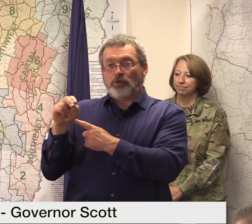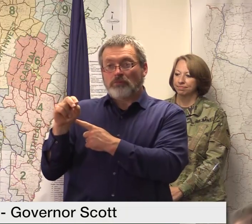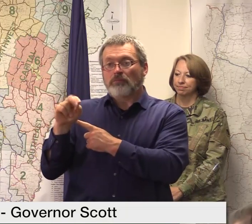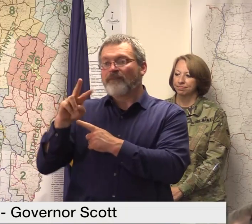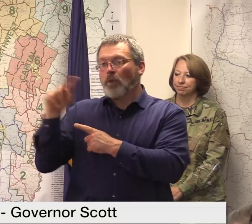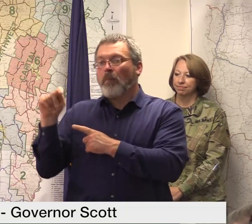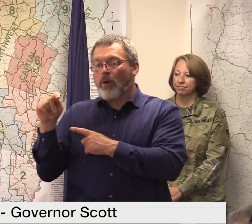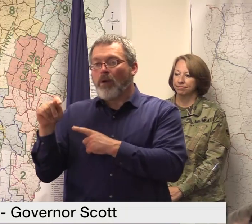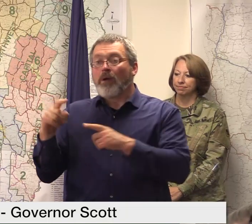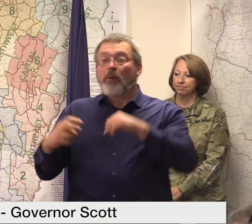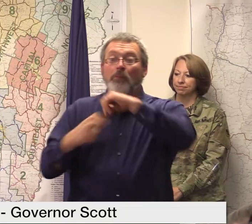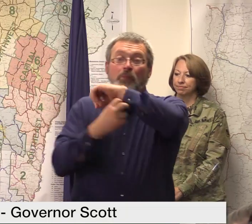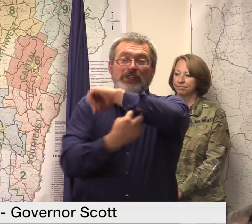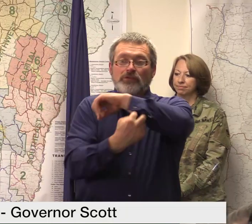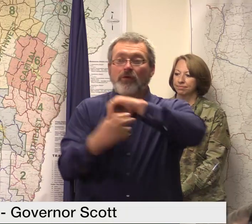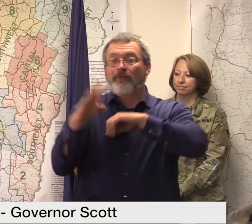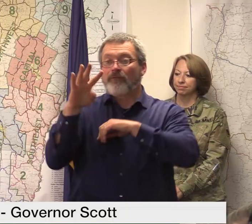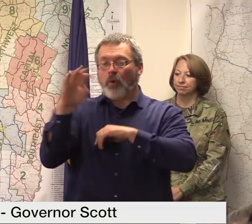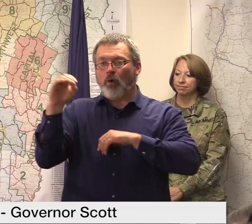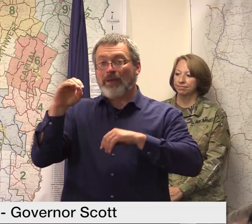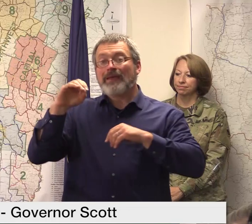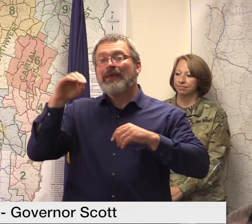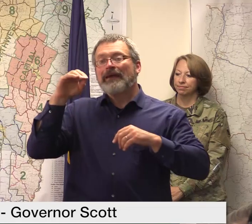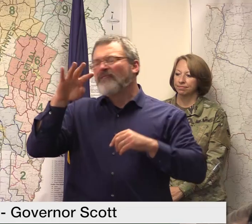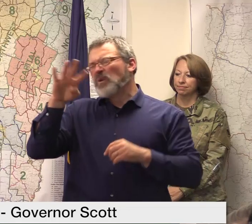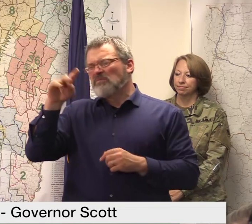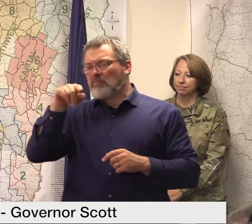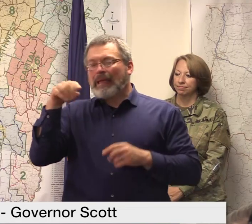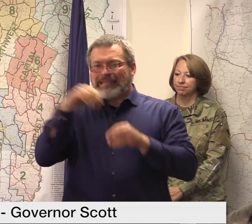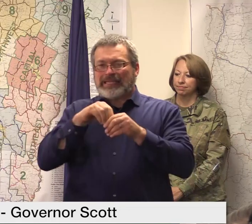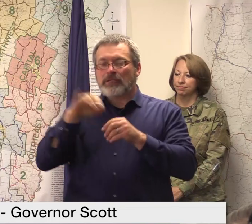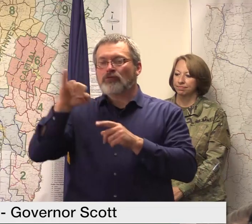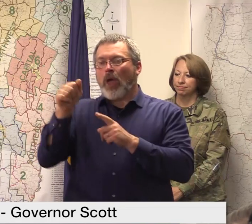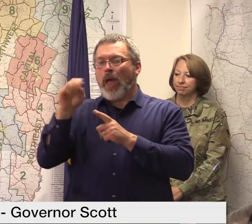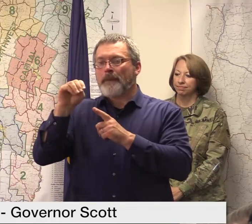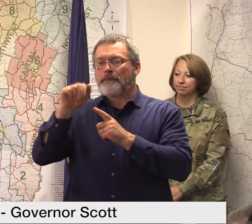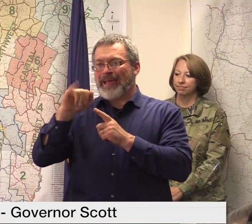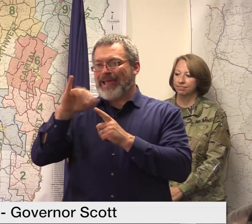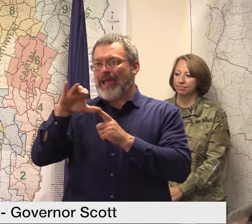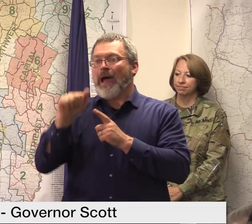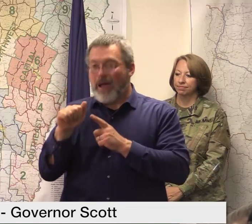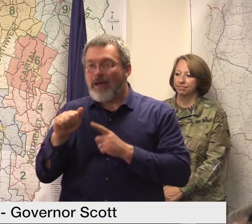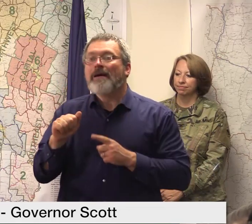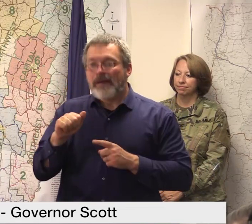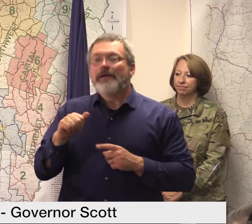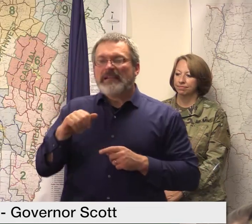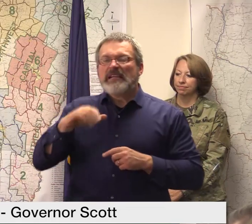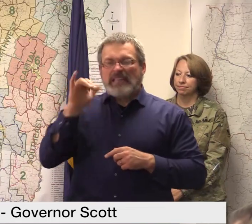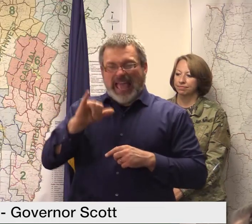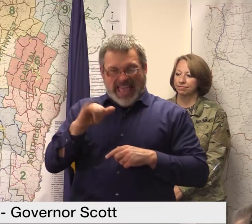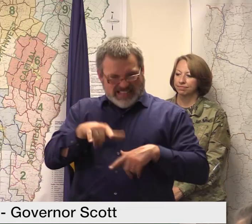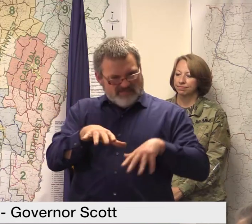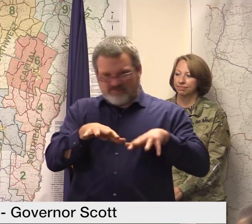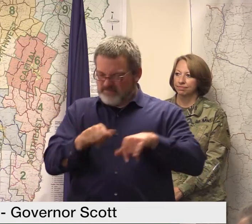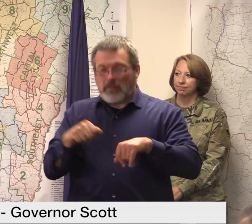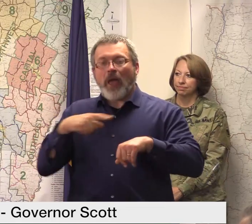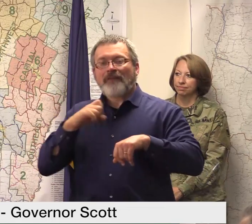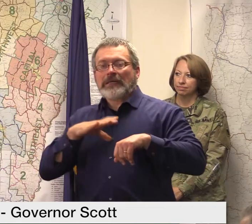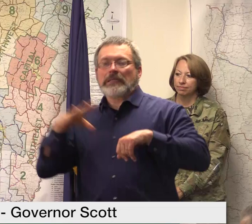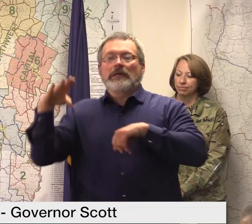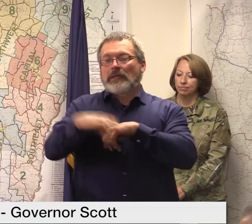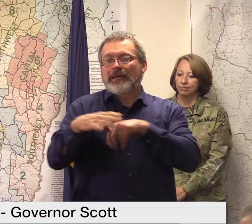100 and amden road we will be installing a temporary bridge once that is in and the approaches are